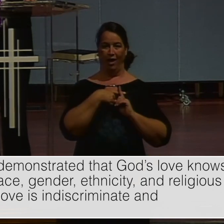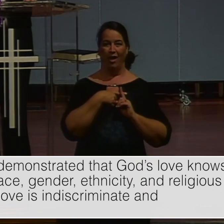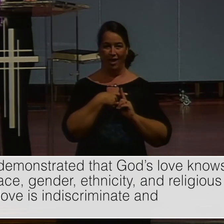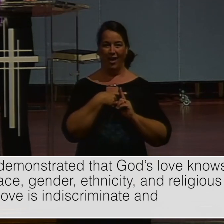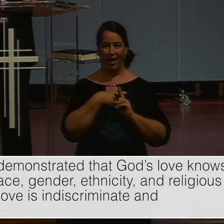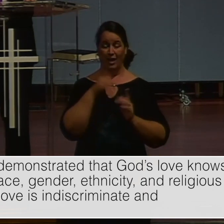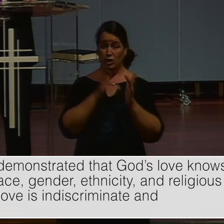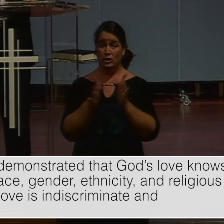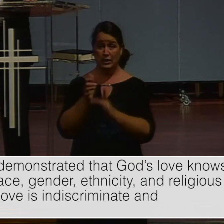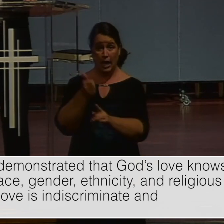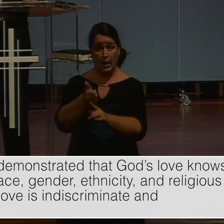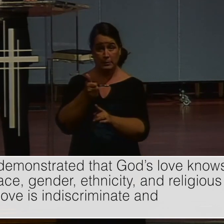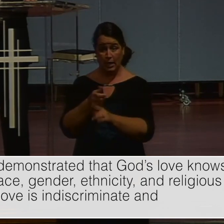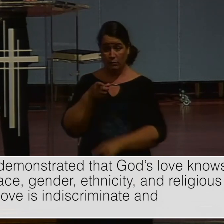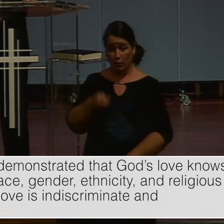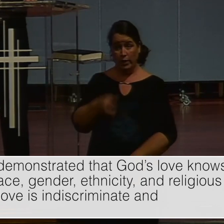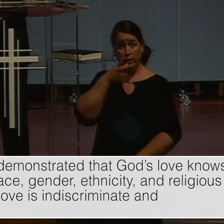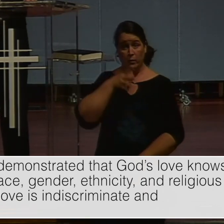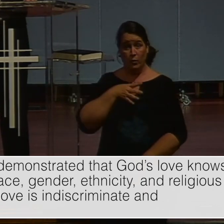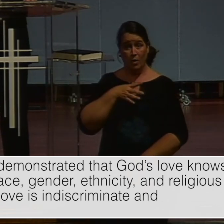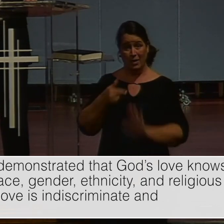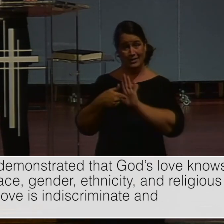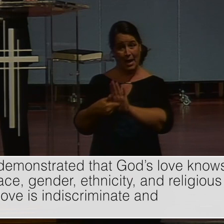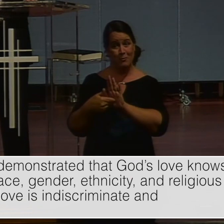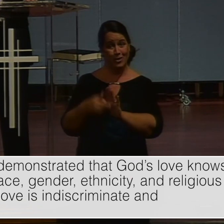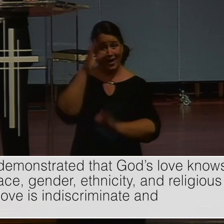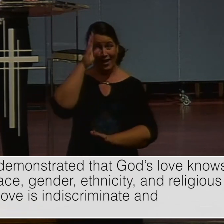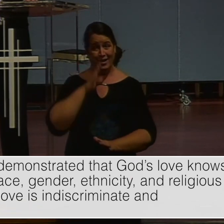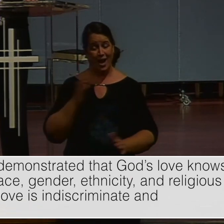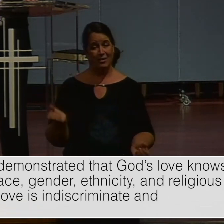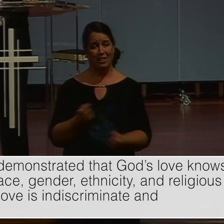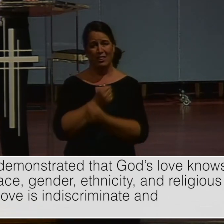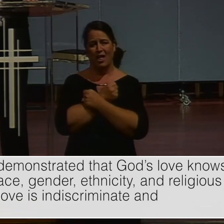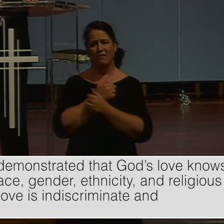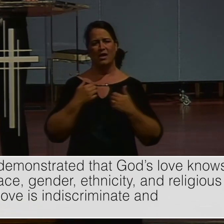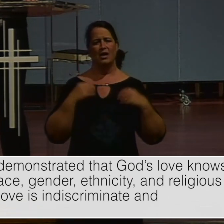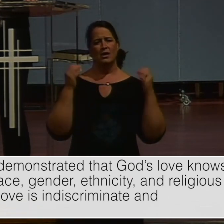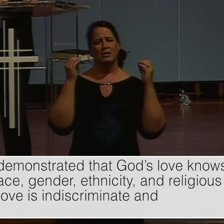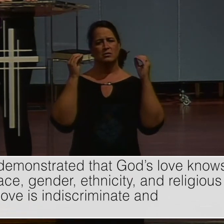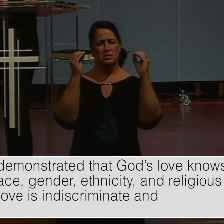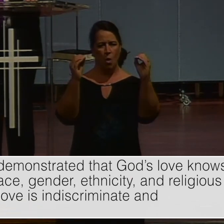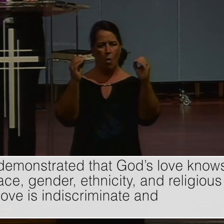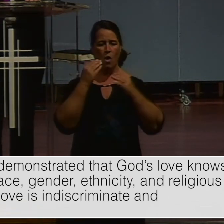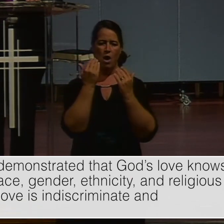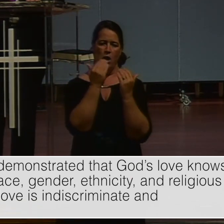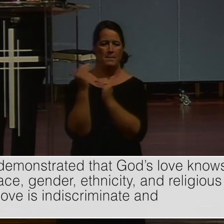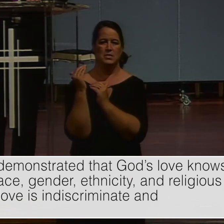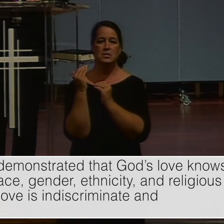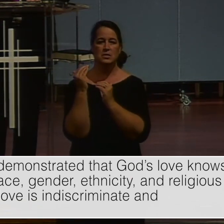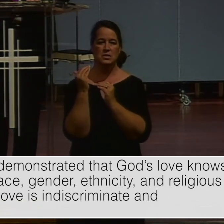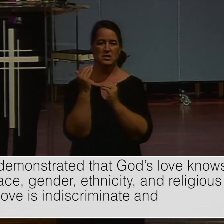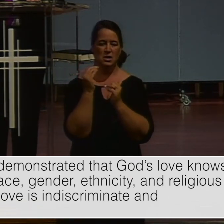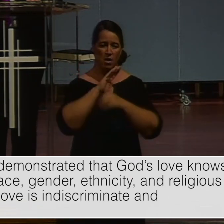demonstrated that God's love knows no limitations. It transcends all barriers,